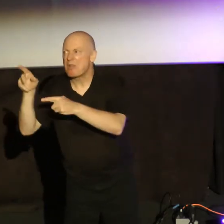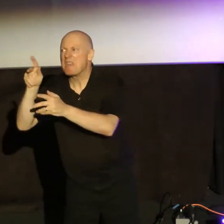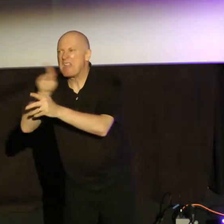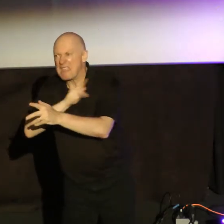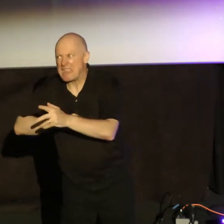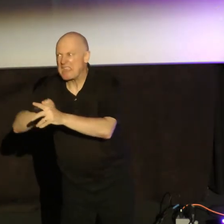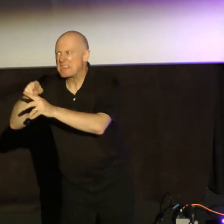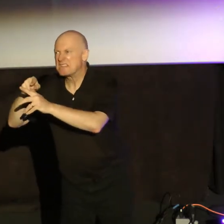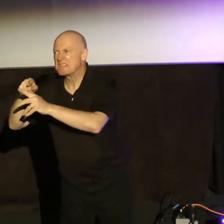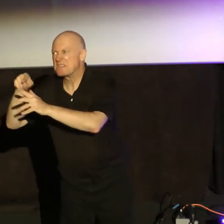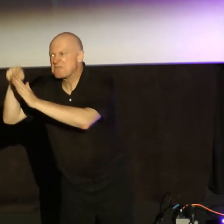and quite honestly, we're terrified.